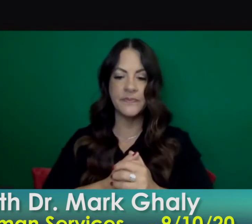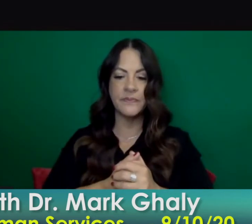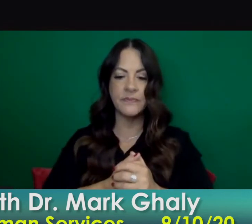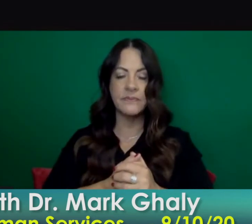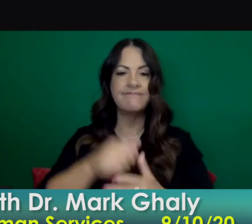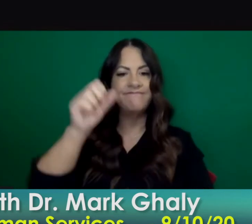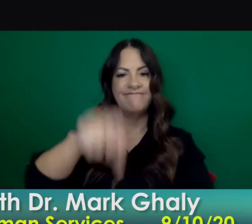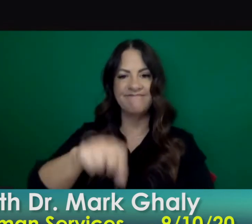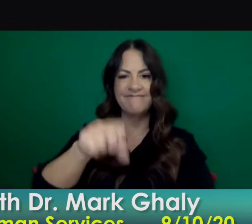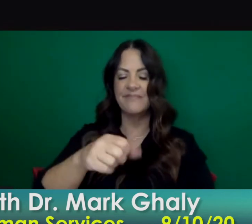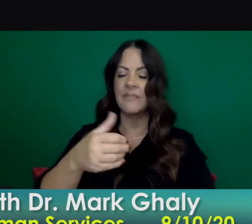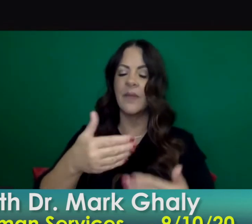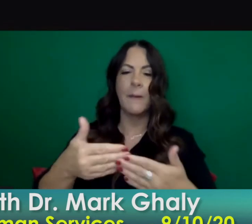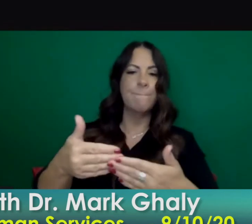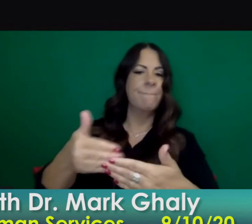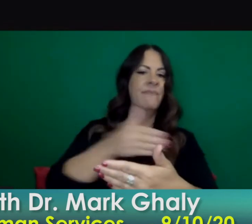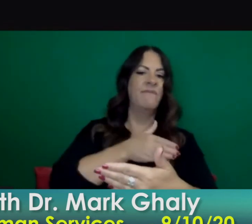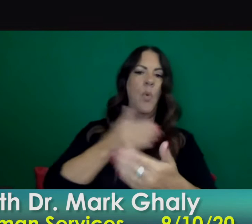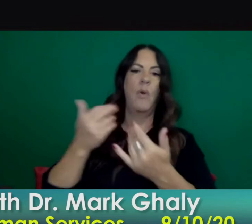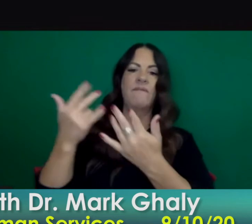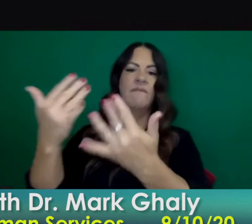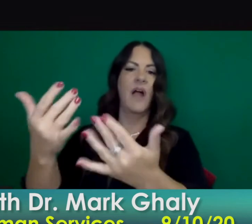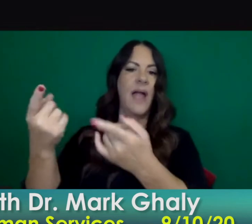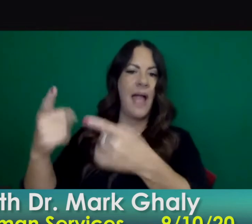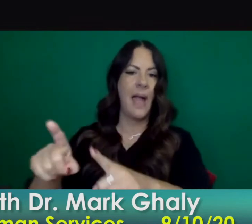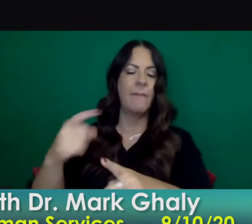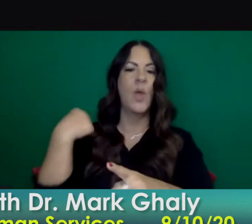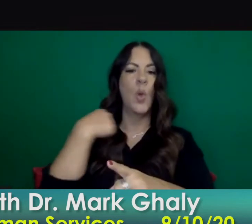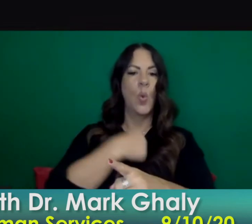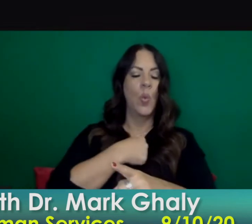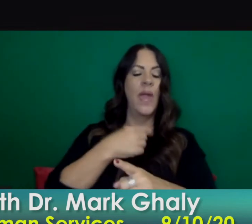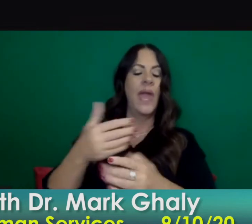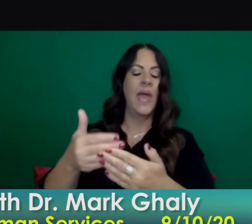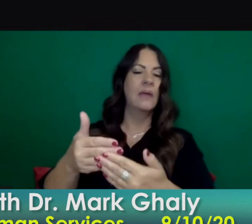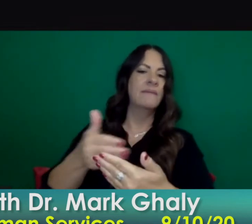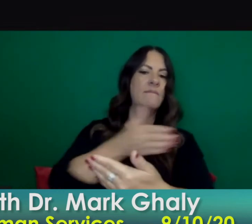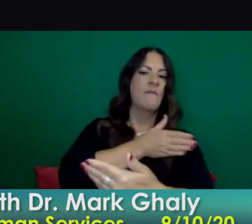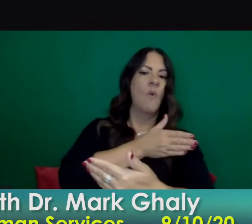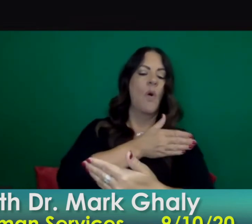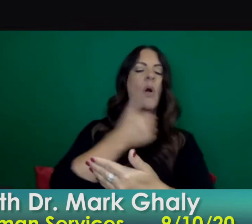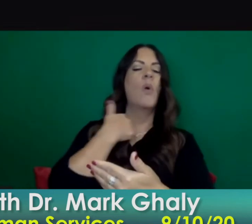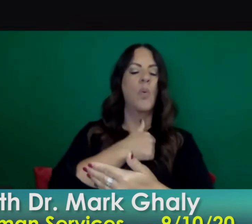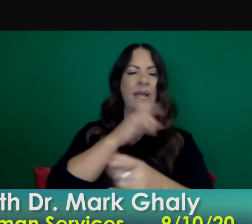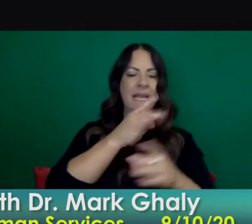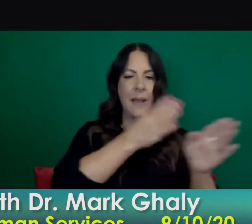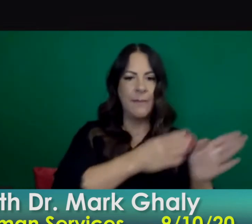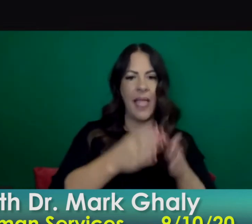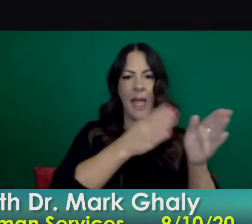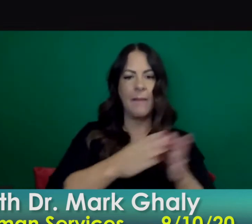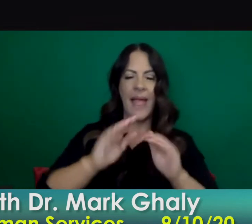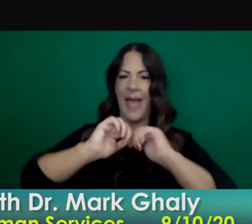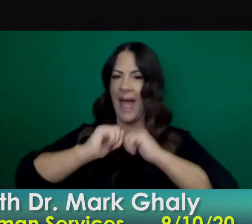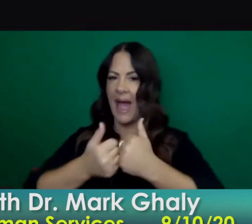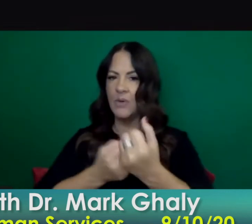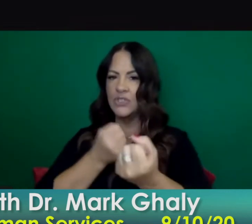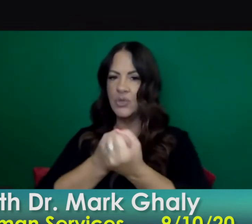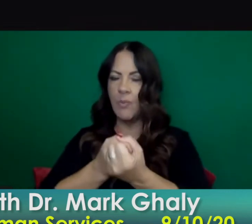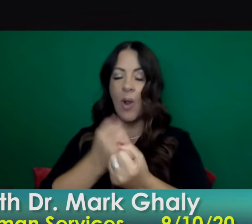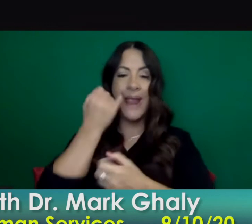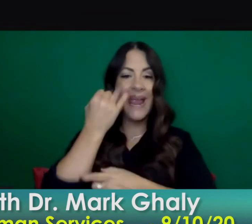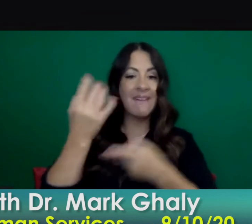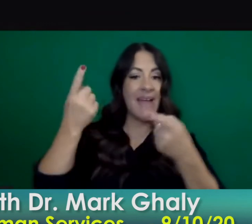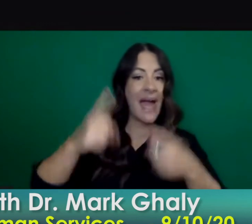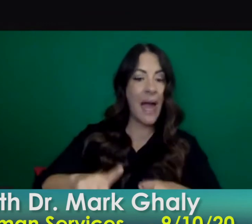wildfire season started and this one is a little earlier than people anticipated wondered how evacuations